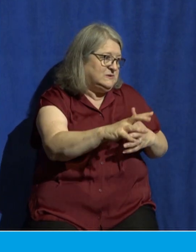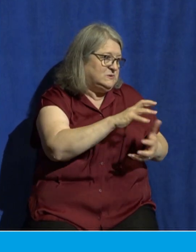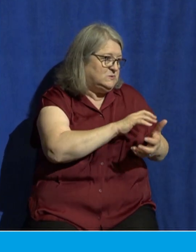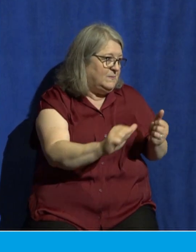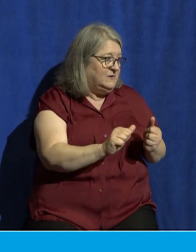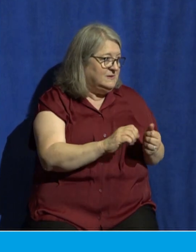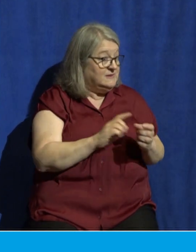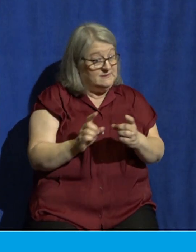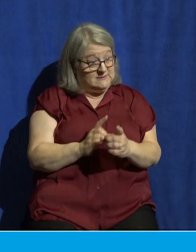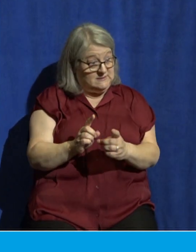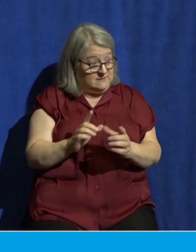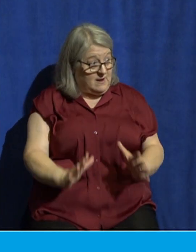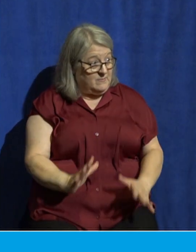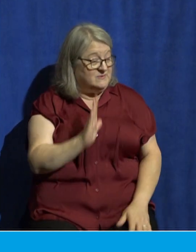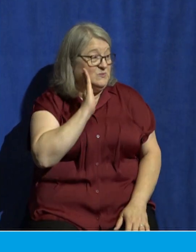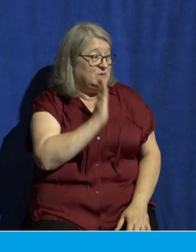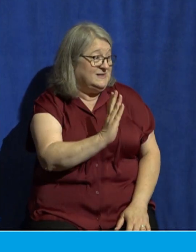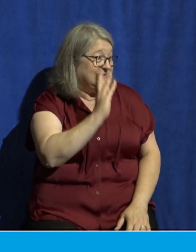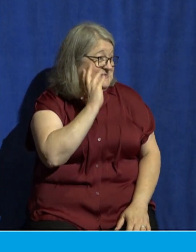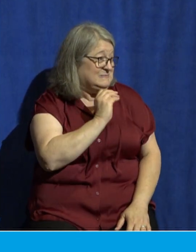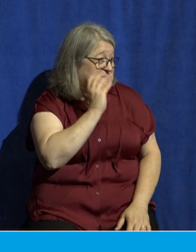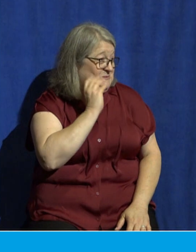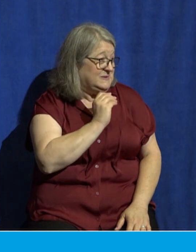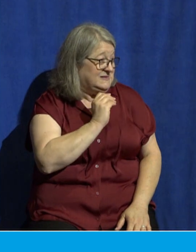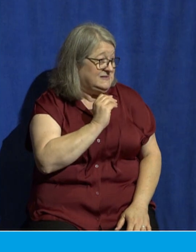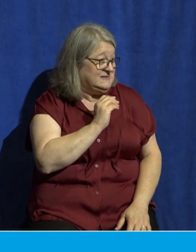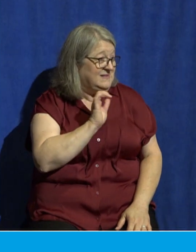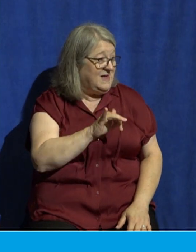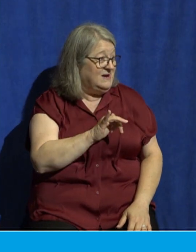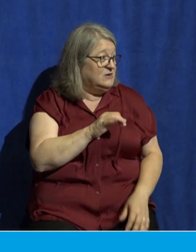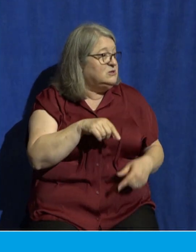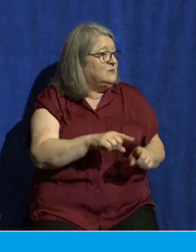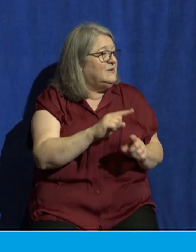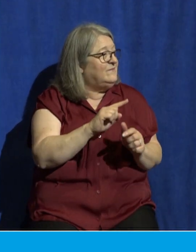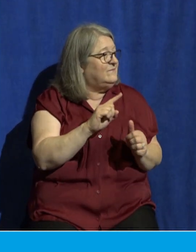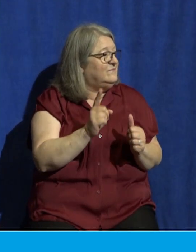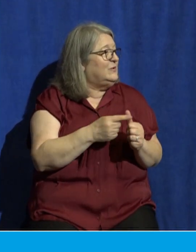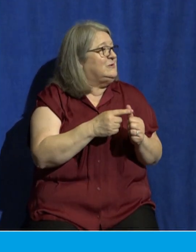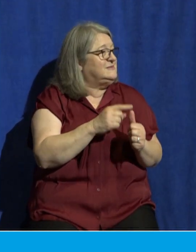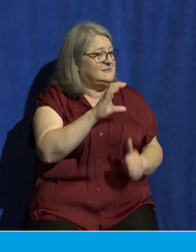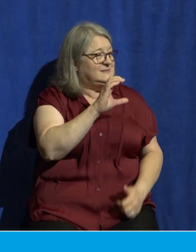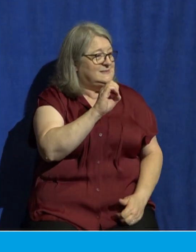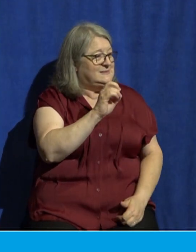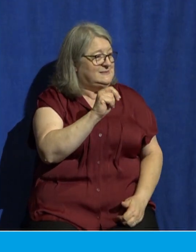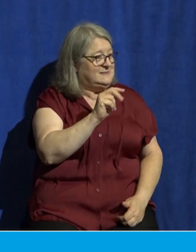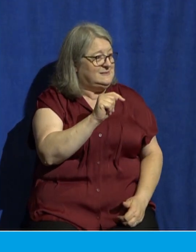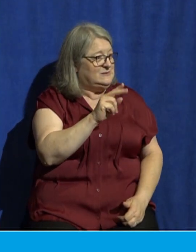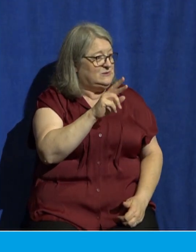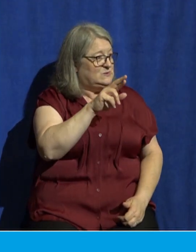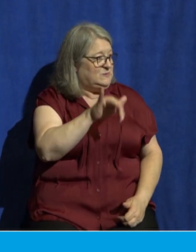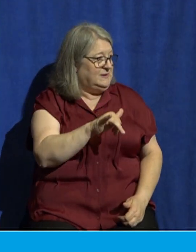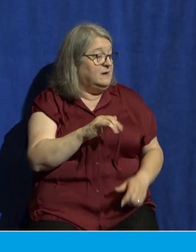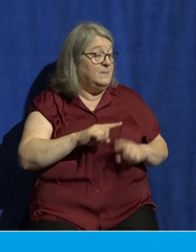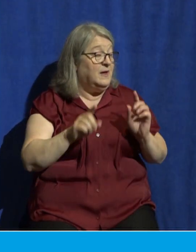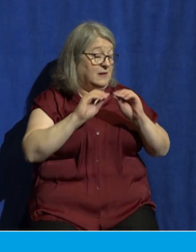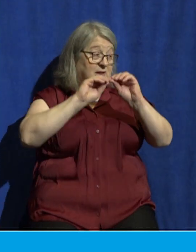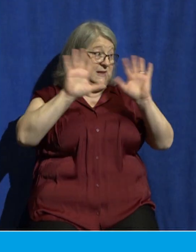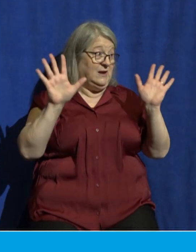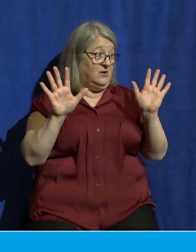experience in the first century. Either way, what's clear is that there is going to be a time of